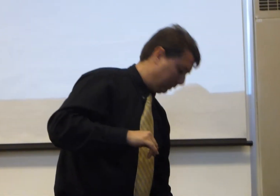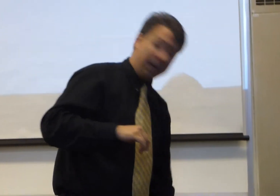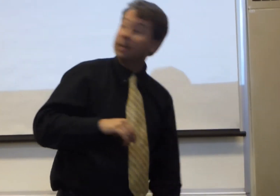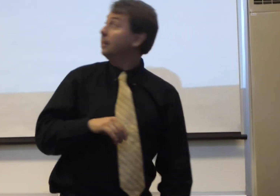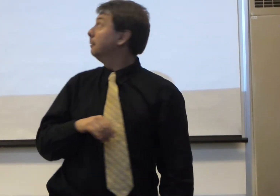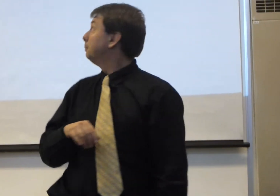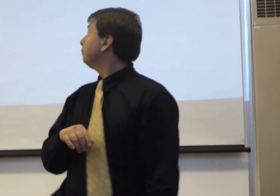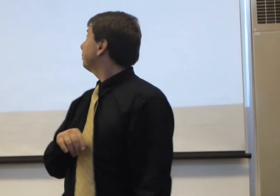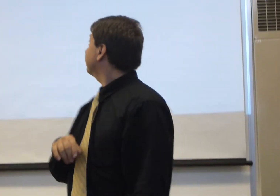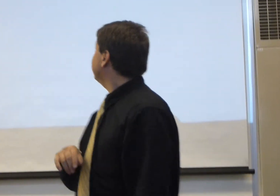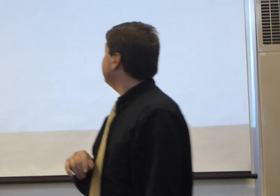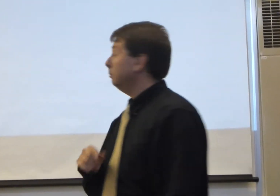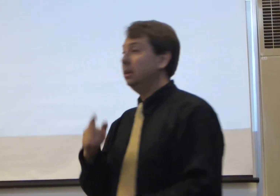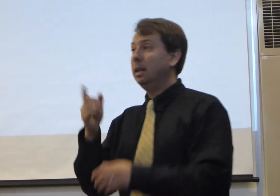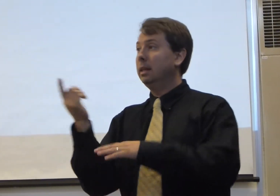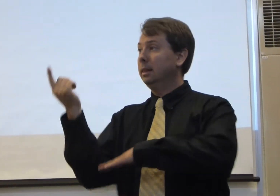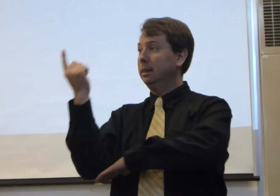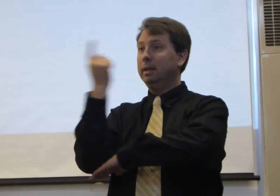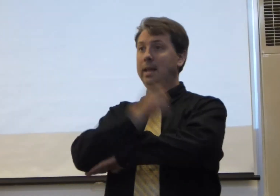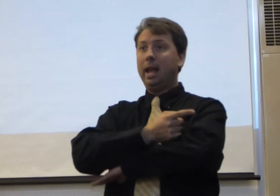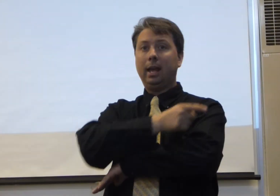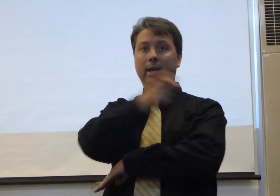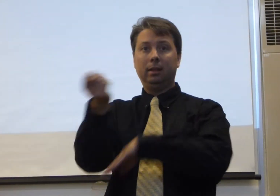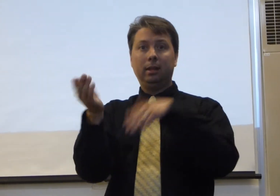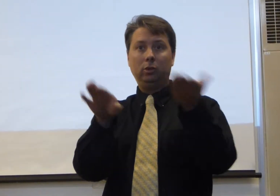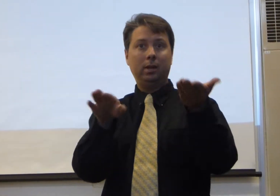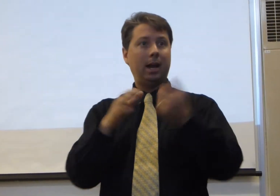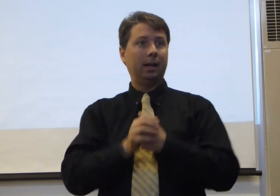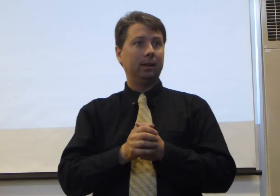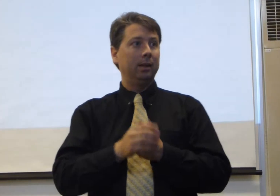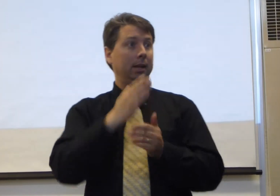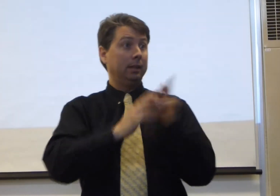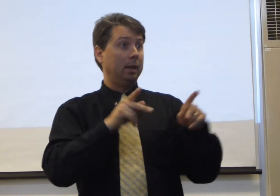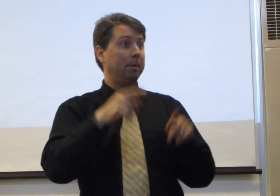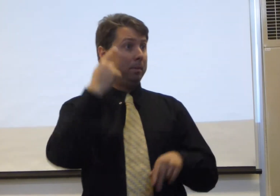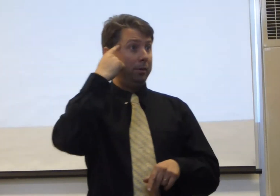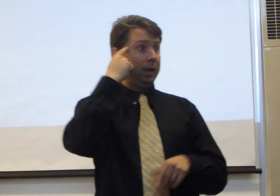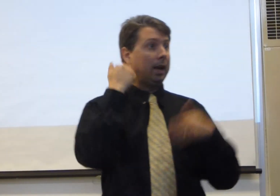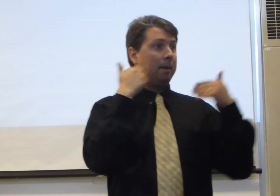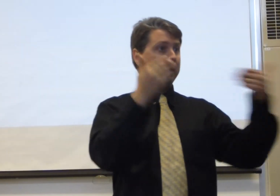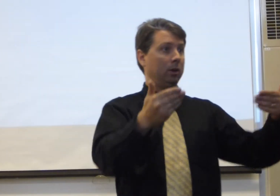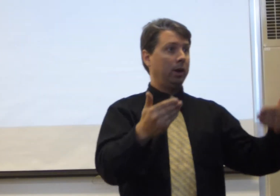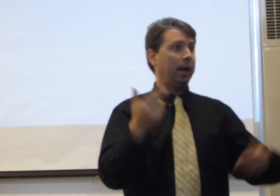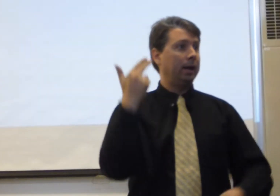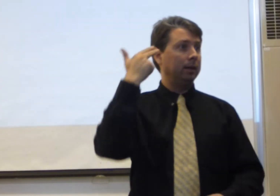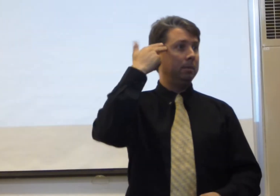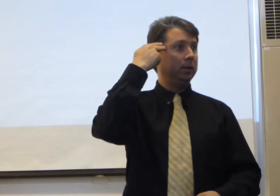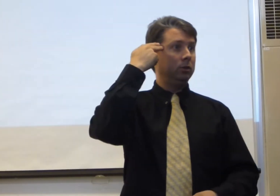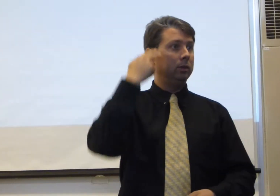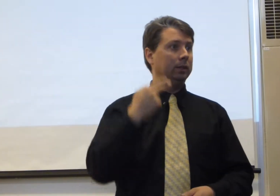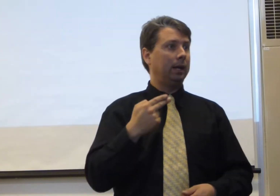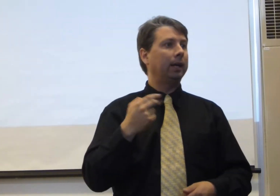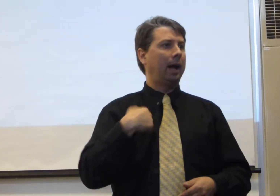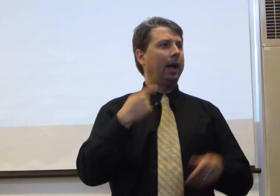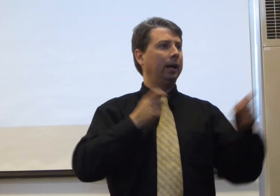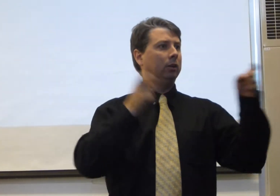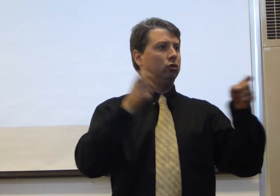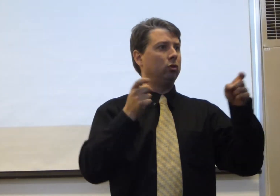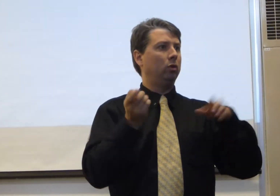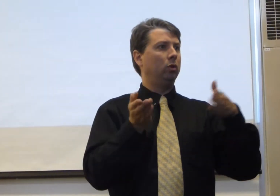secondly, the day that you die. Now, some people think, I'm going to go ahead and commit suicide, I control